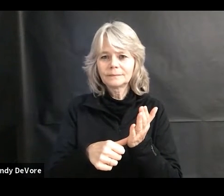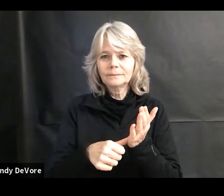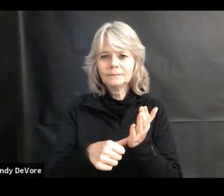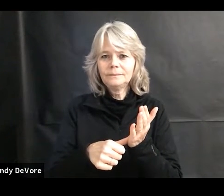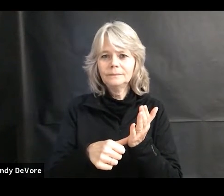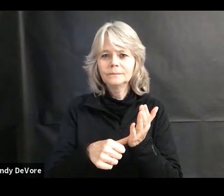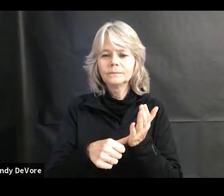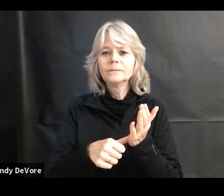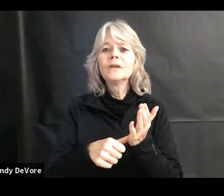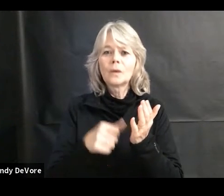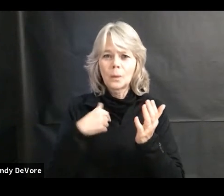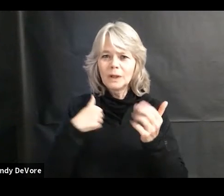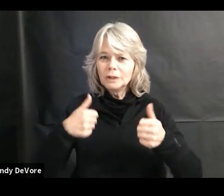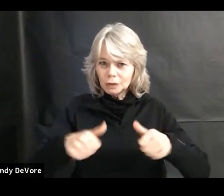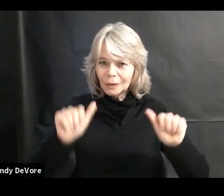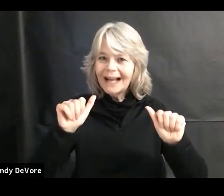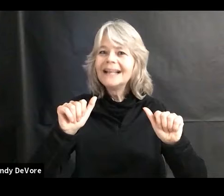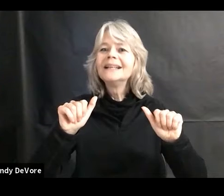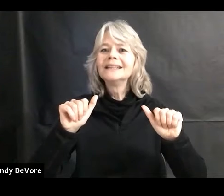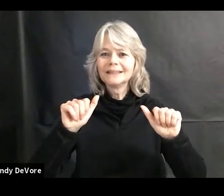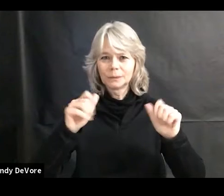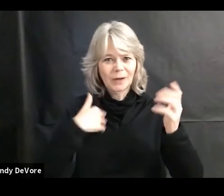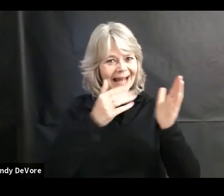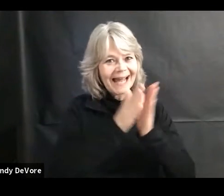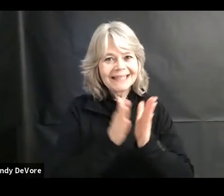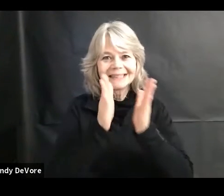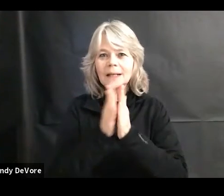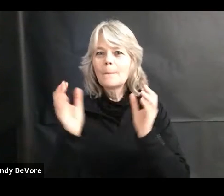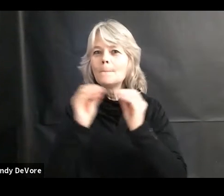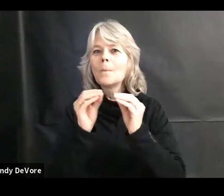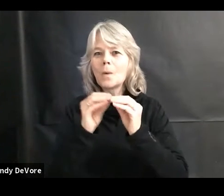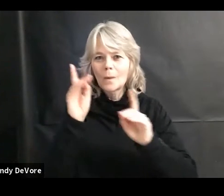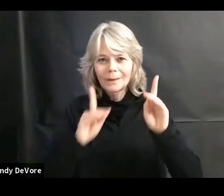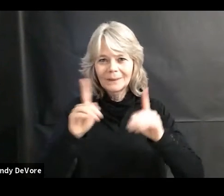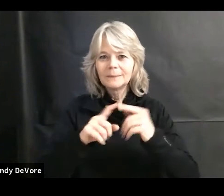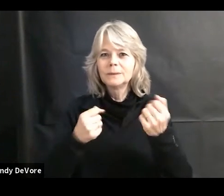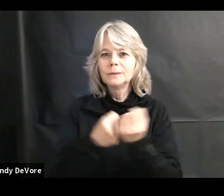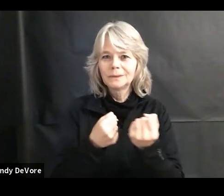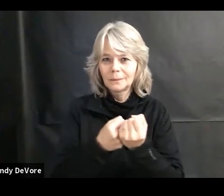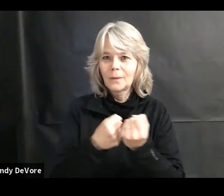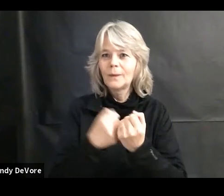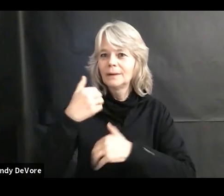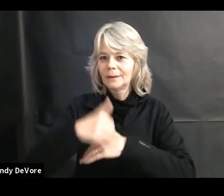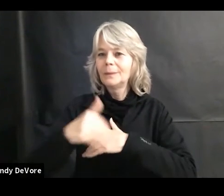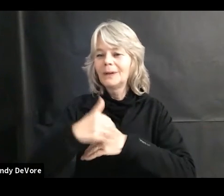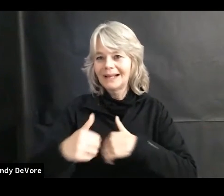is we're working on asking more people to help support Bread of Life, right? And so that means